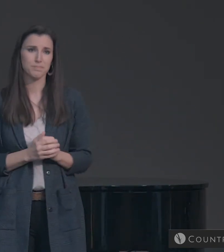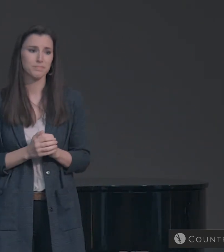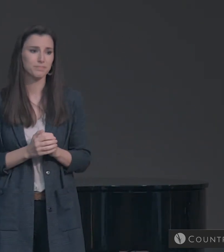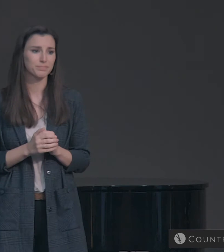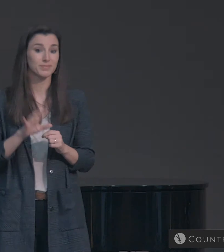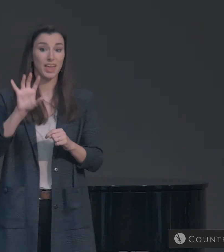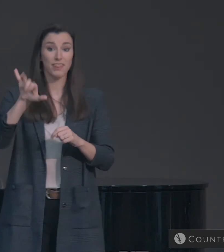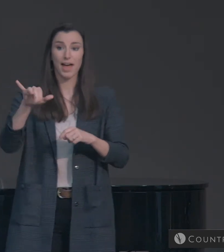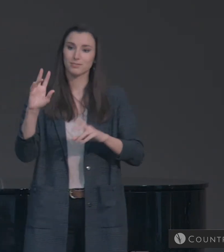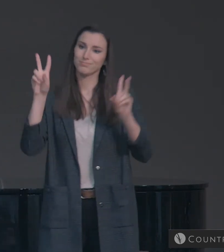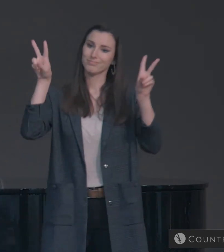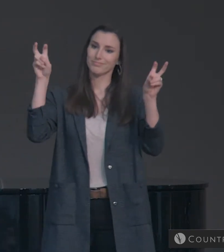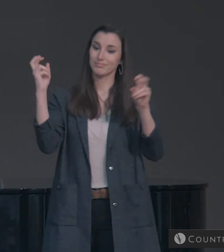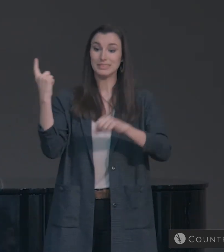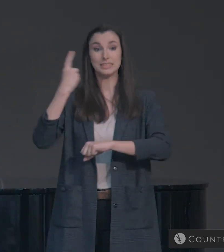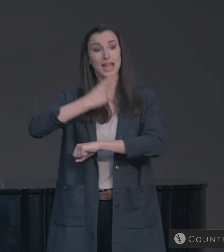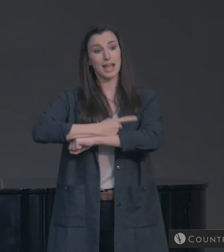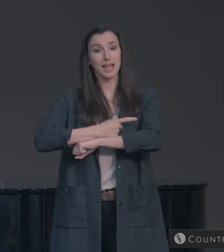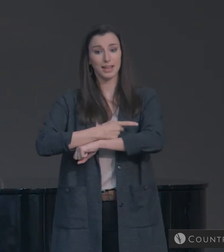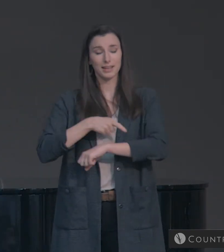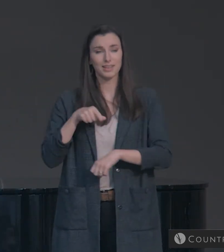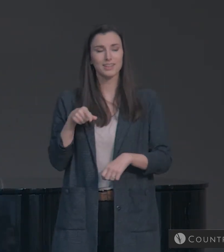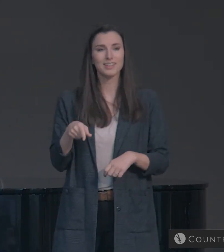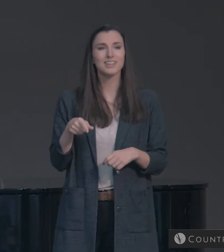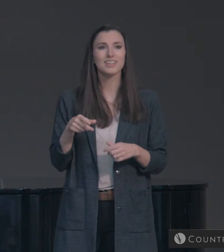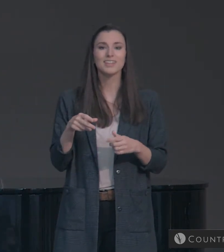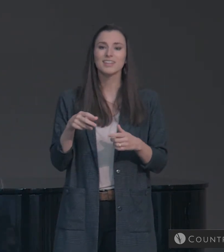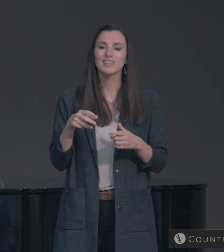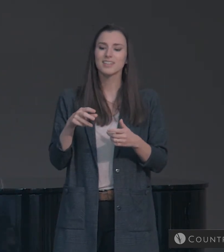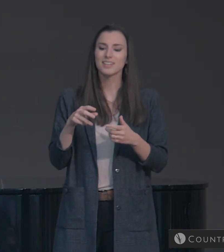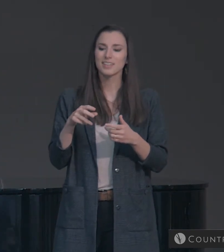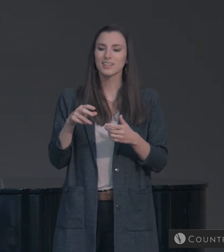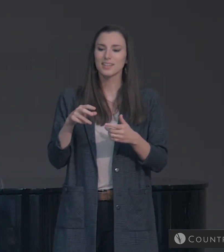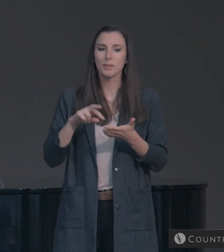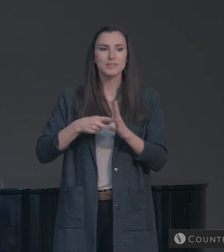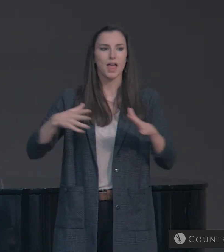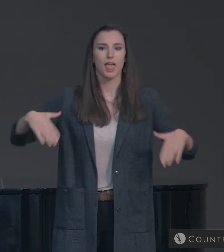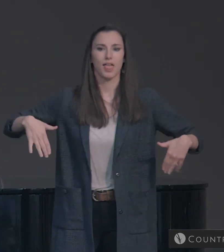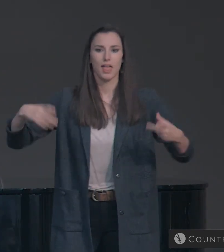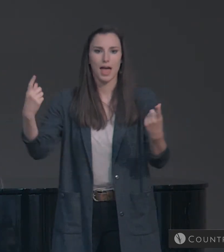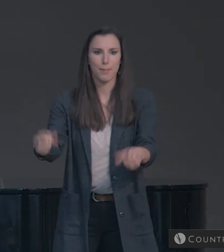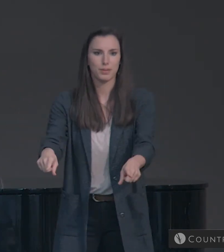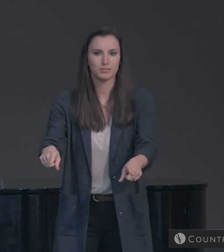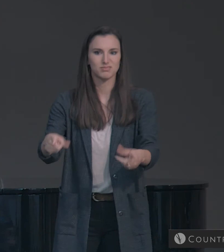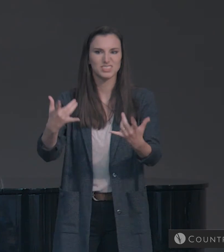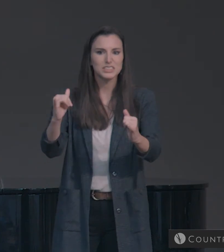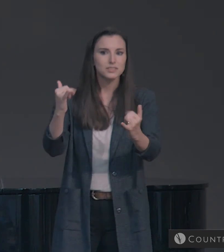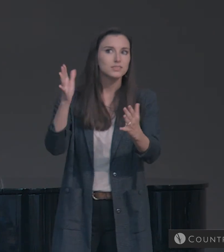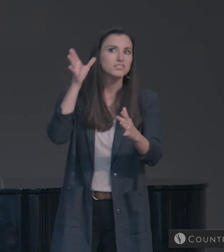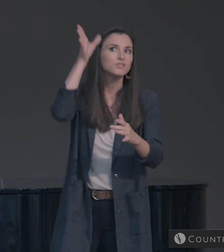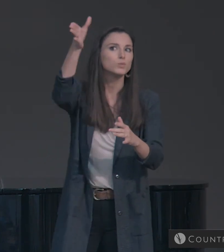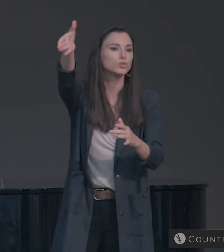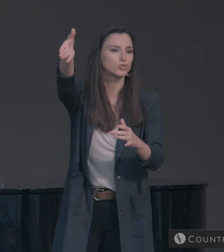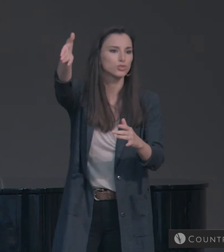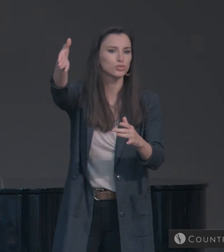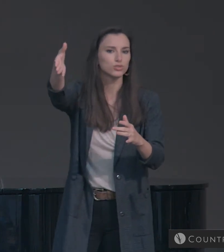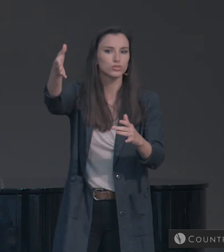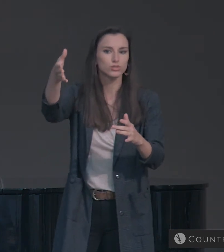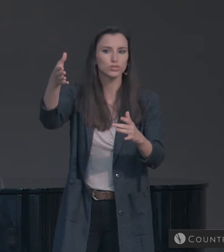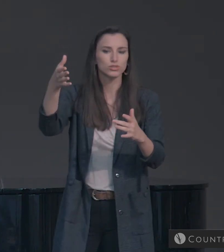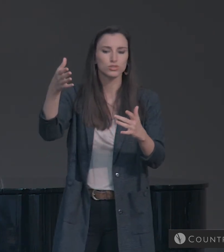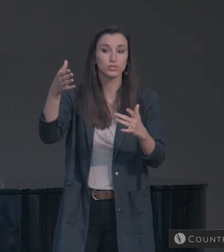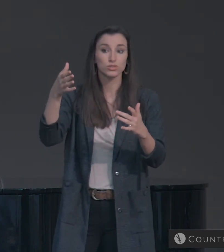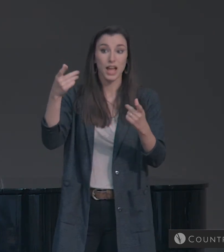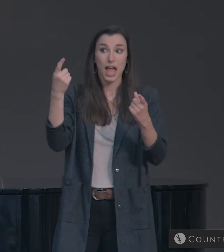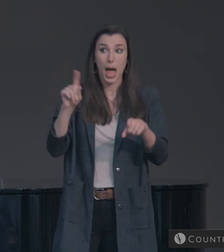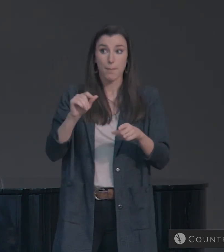this day in Peter's letter refers to an event that has yet to happen. It hasn't happened yet. And it's a worldwide